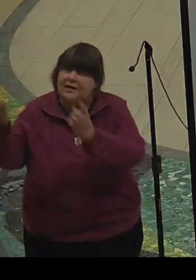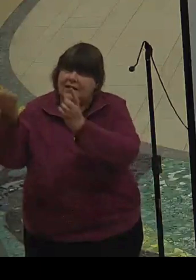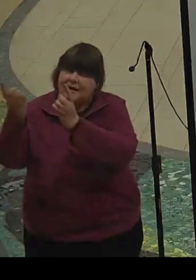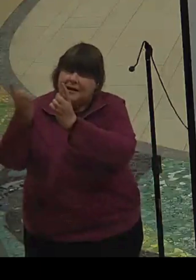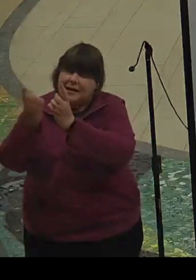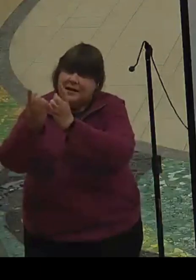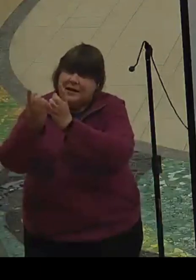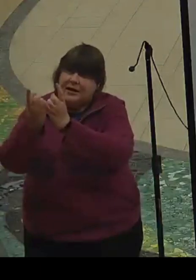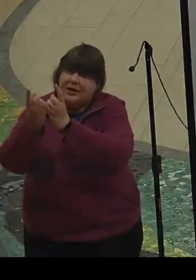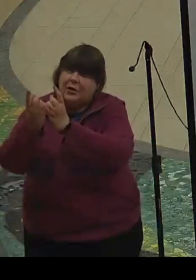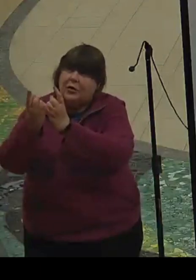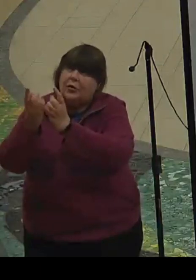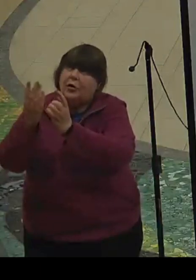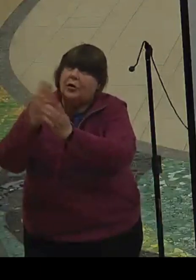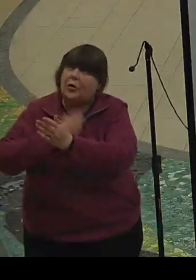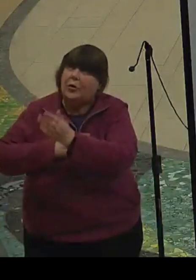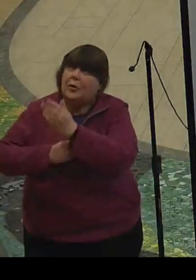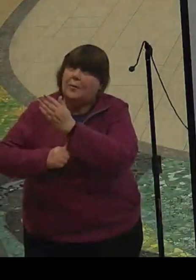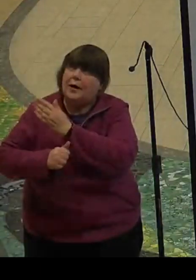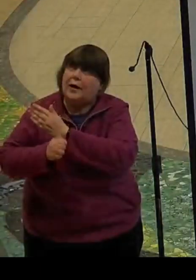Bless them all.